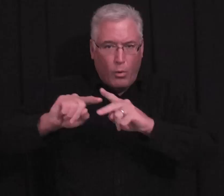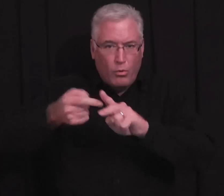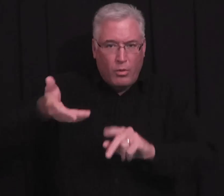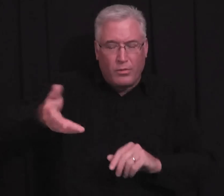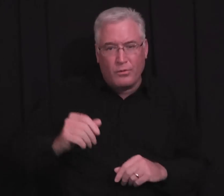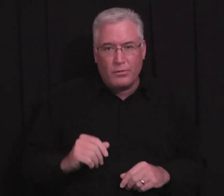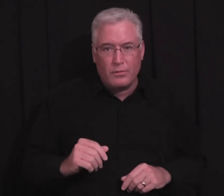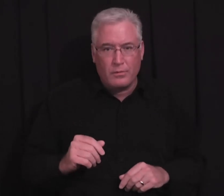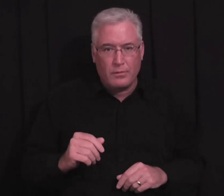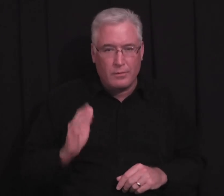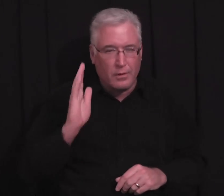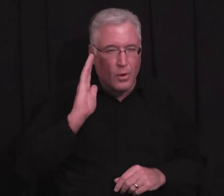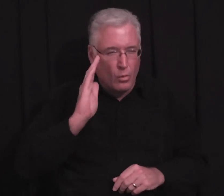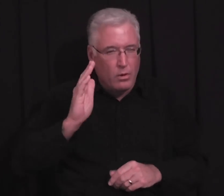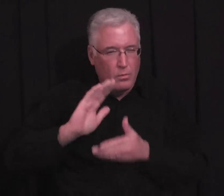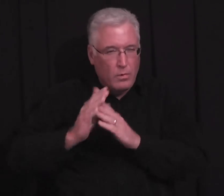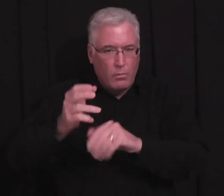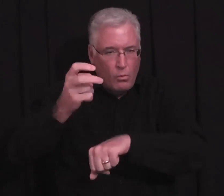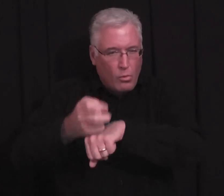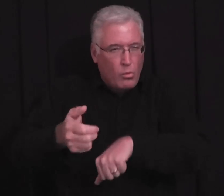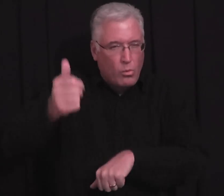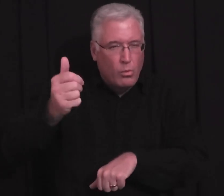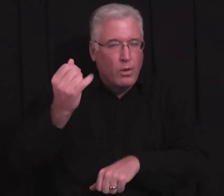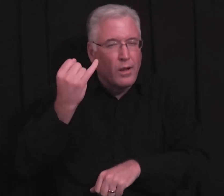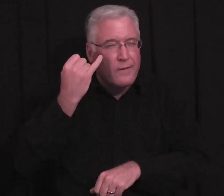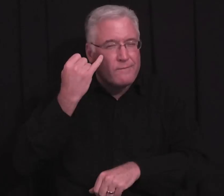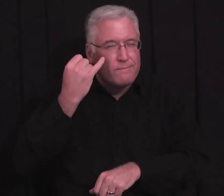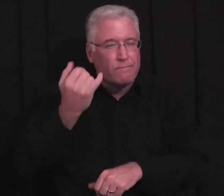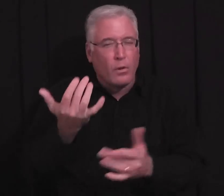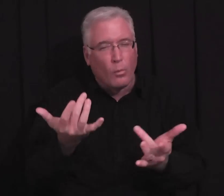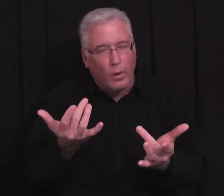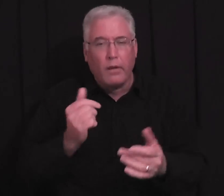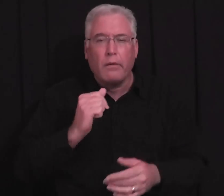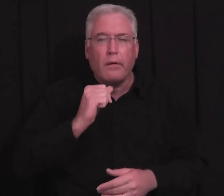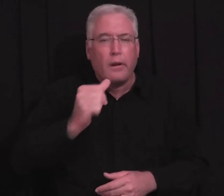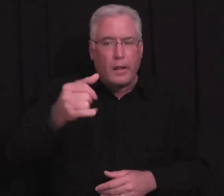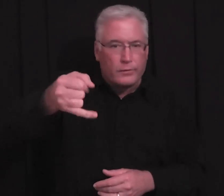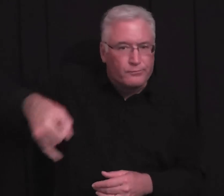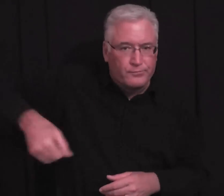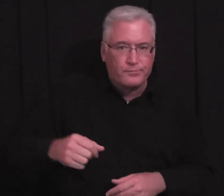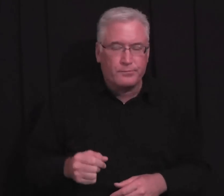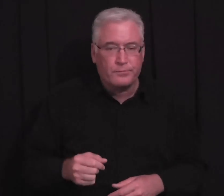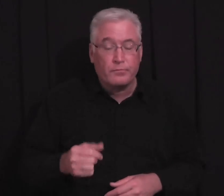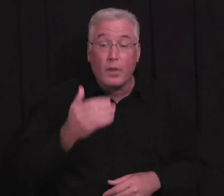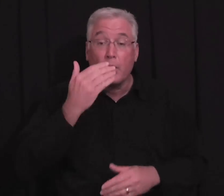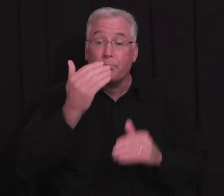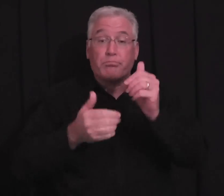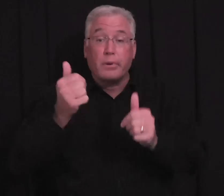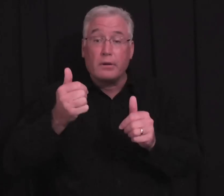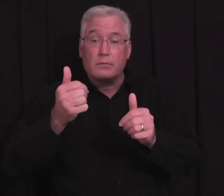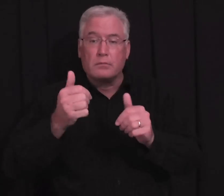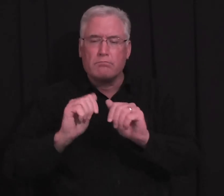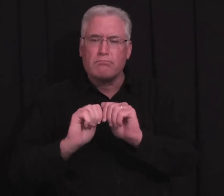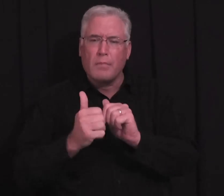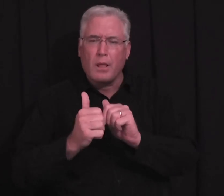already started the progression, you know, it'll be very hard for you. You know, if you wait and you don't cut that person off,